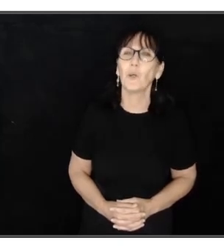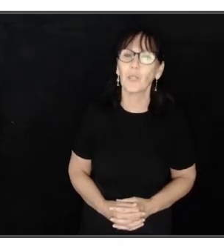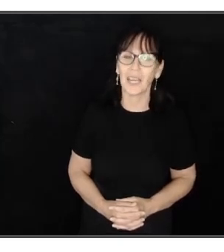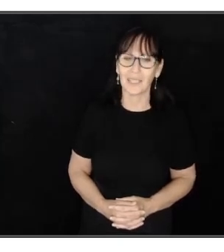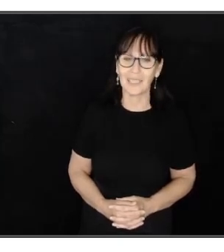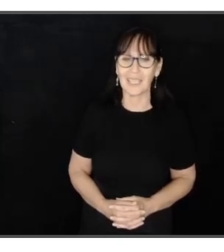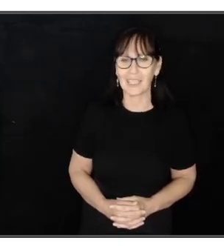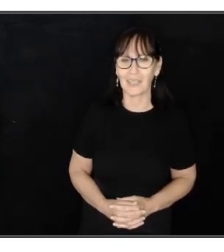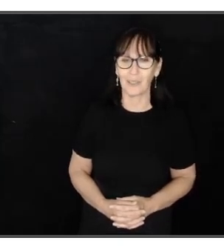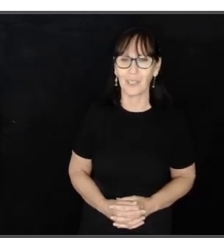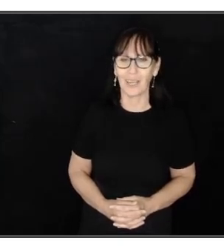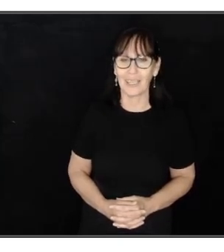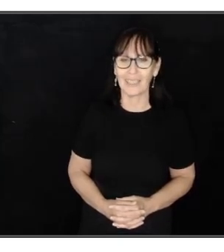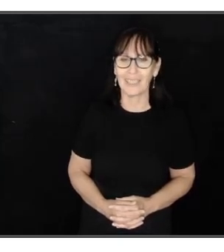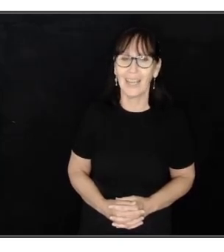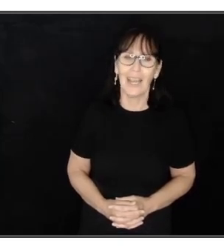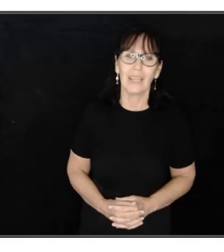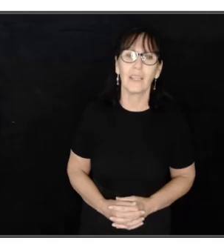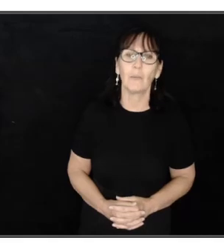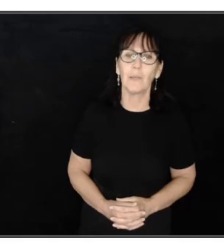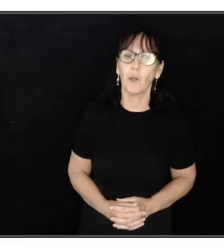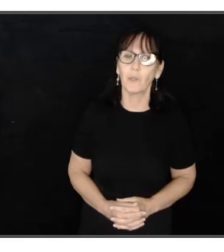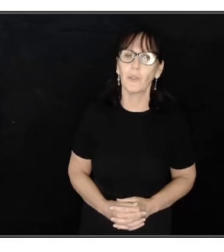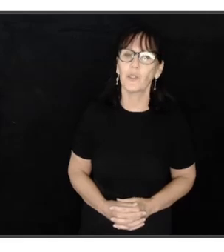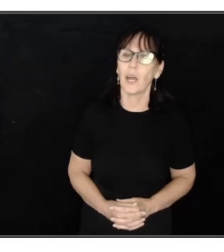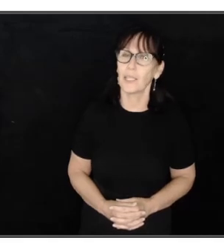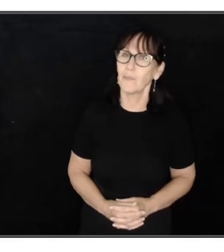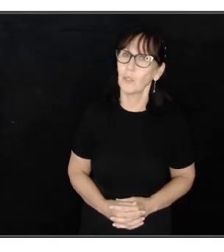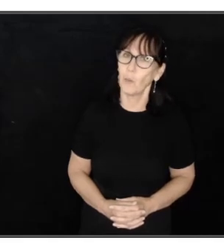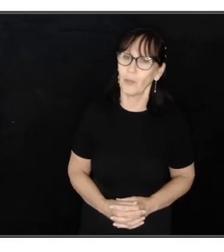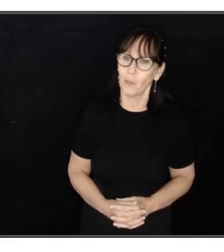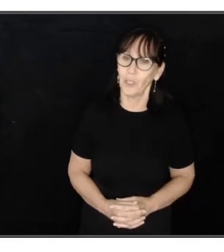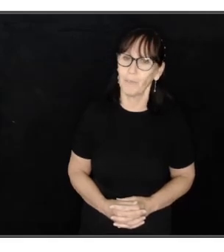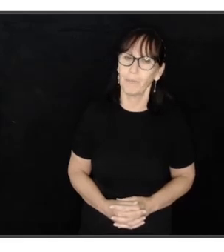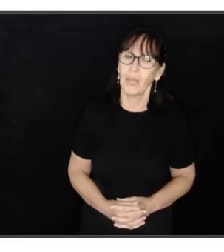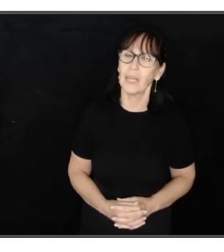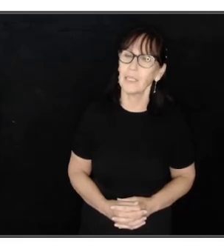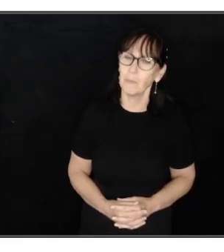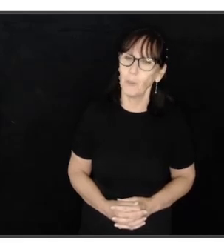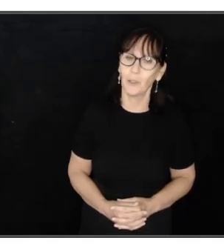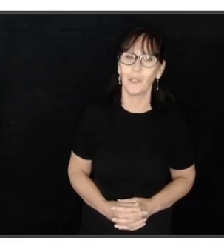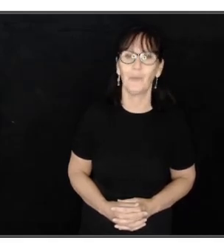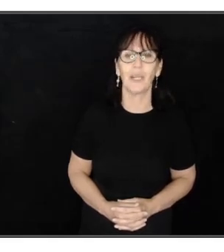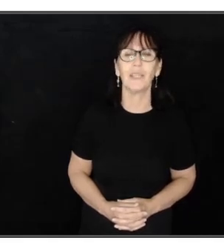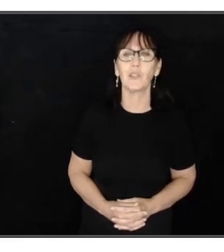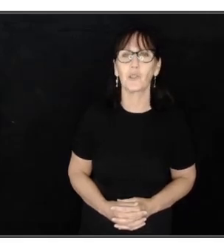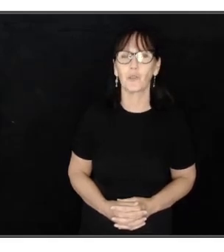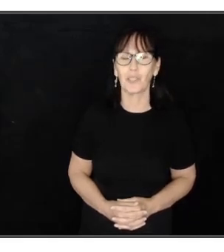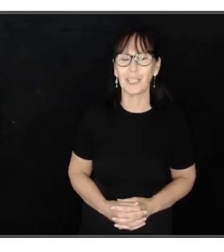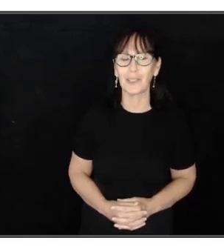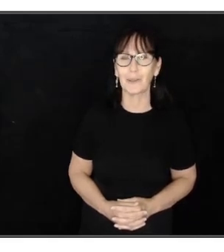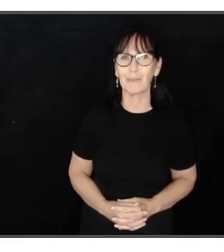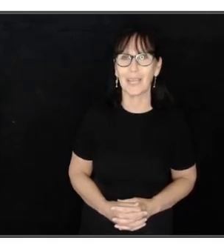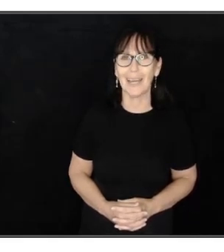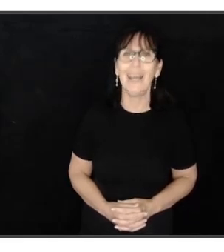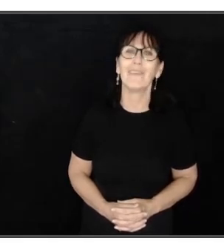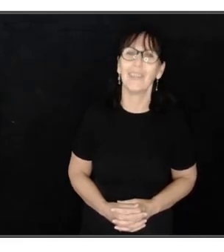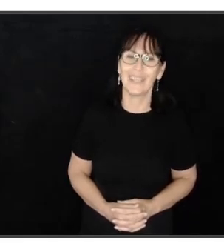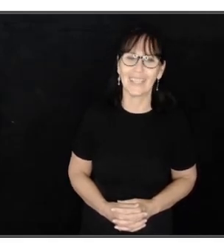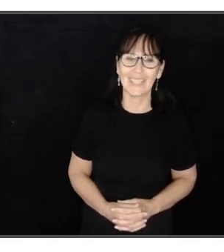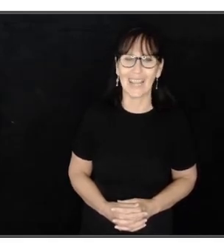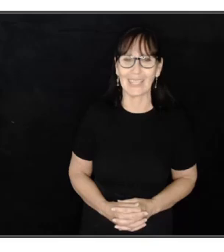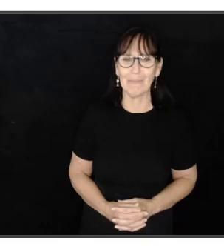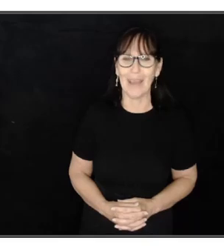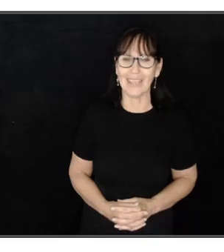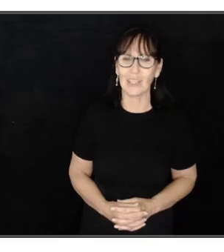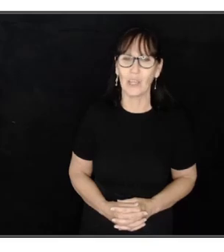over 4,600 signs. There will be multiple signs for the one word. It is important to read the descriptor for